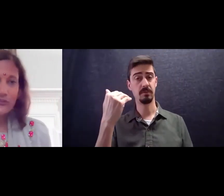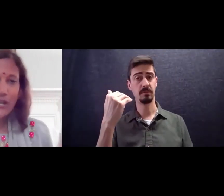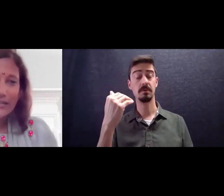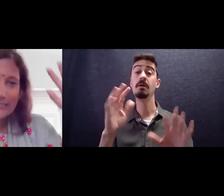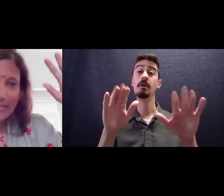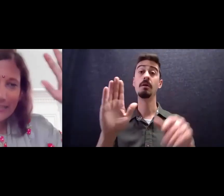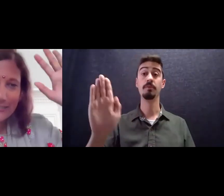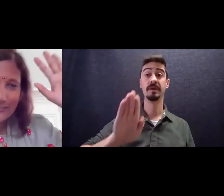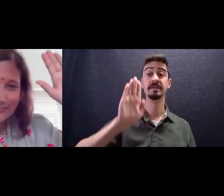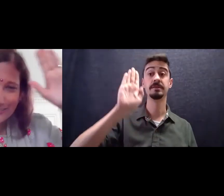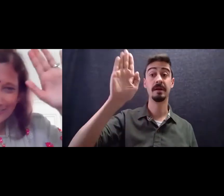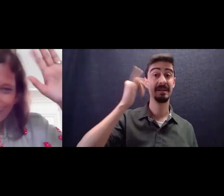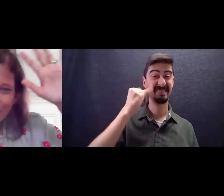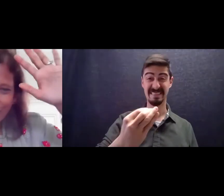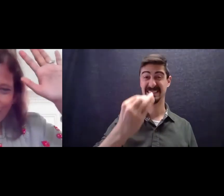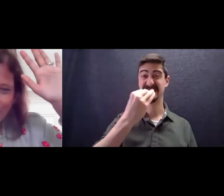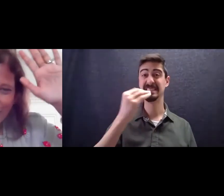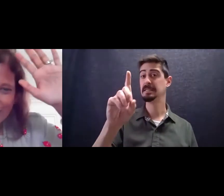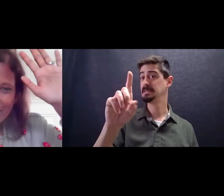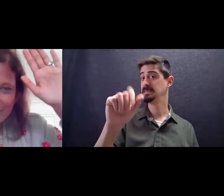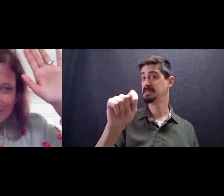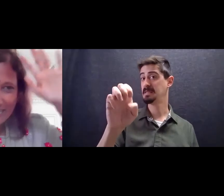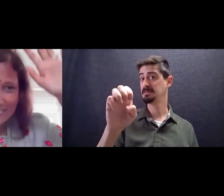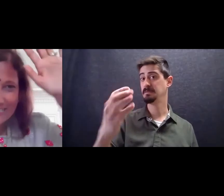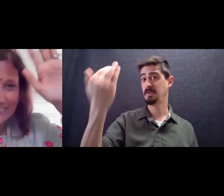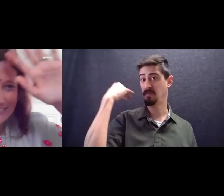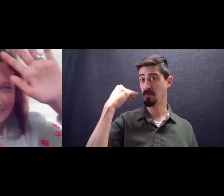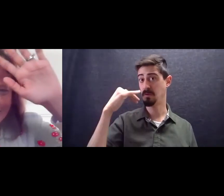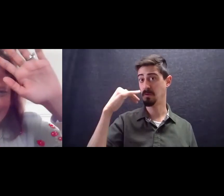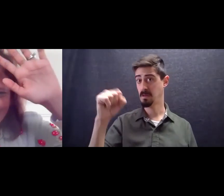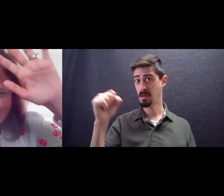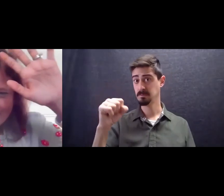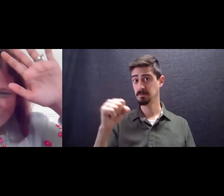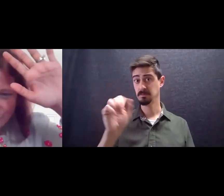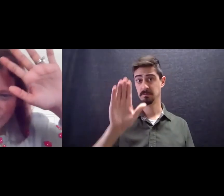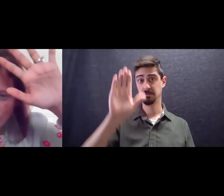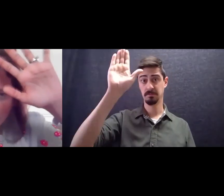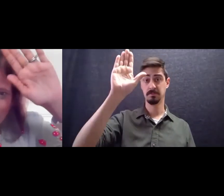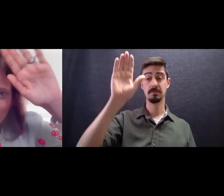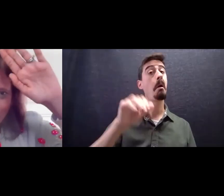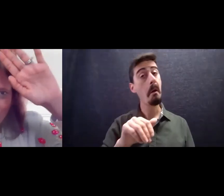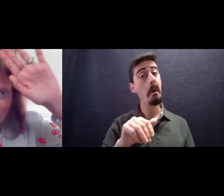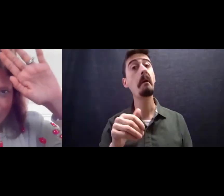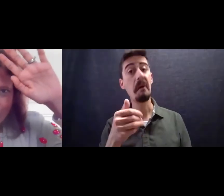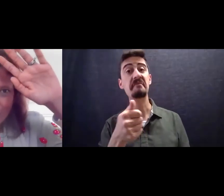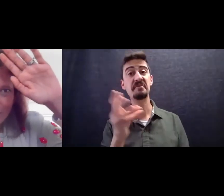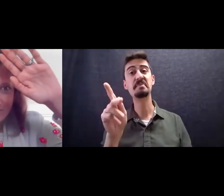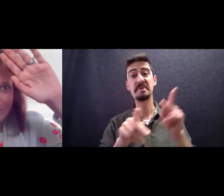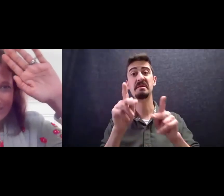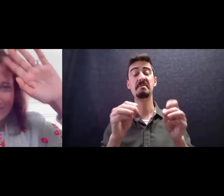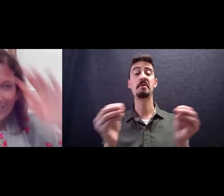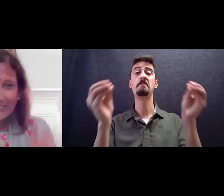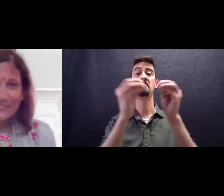ever tried a date or have seen a date, so a few people, more than normal,